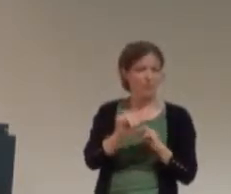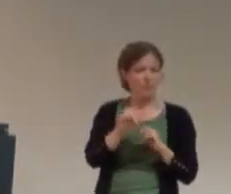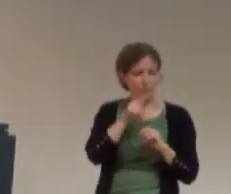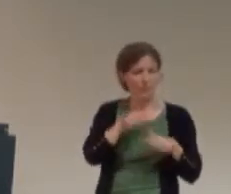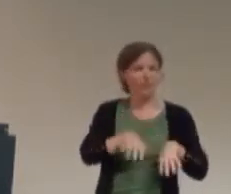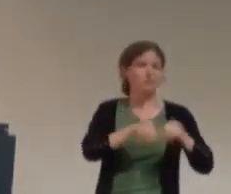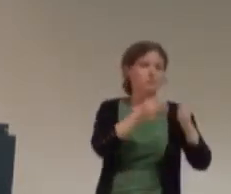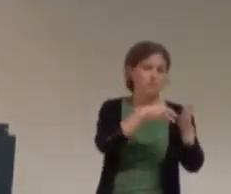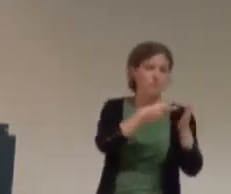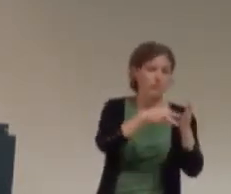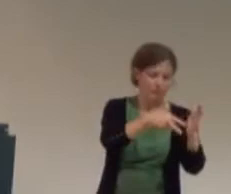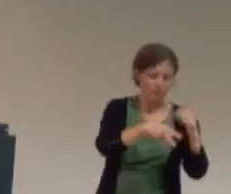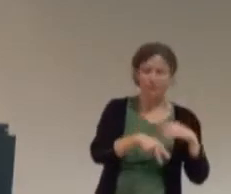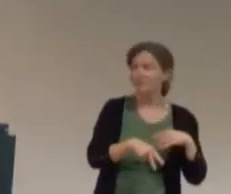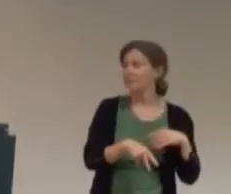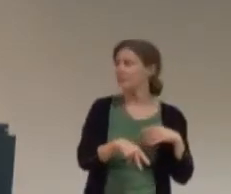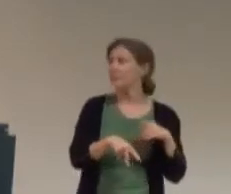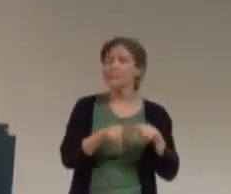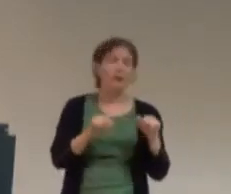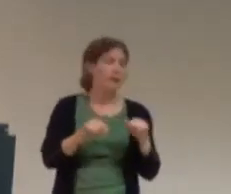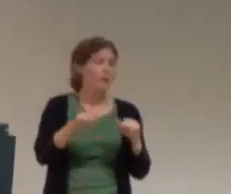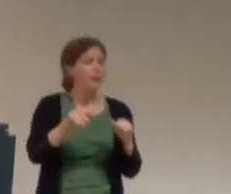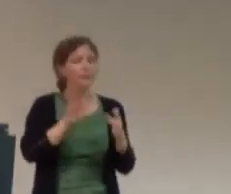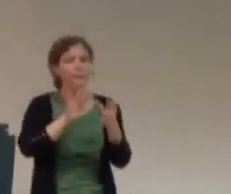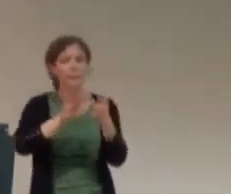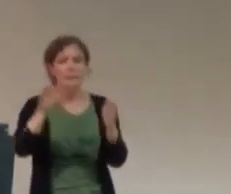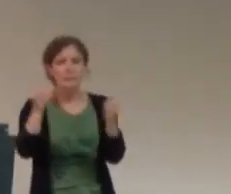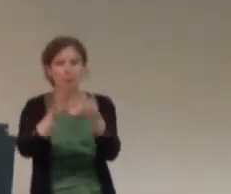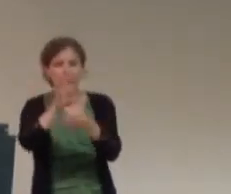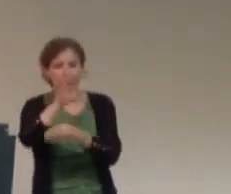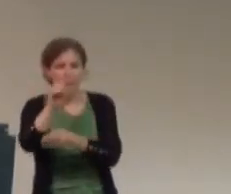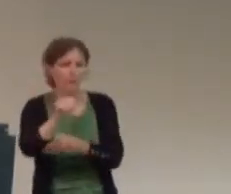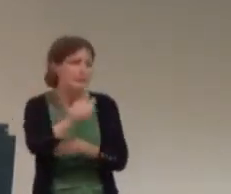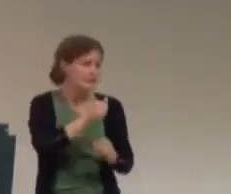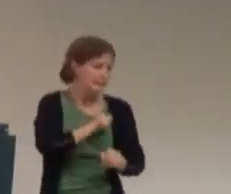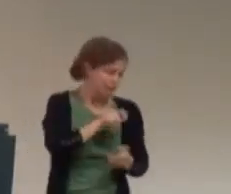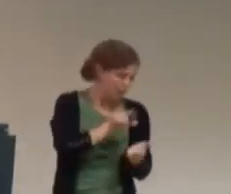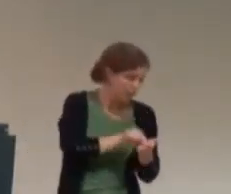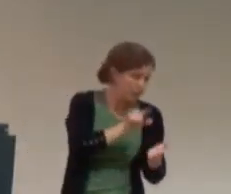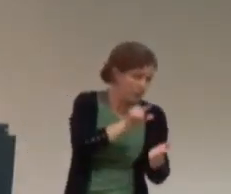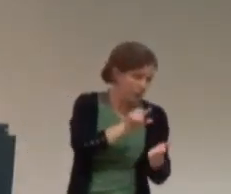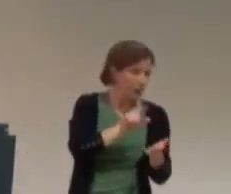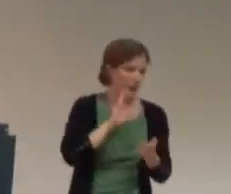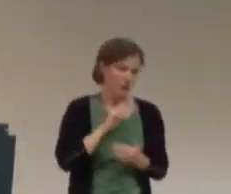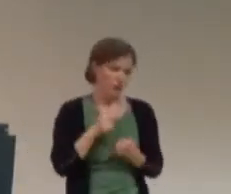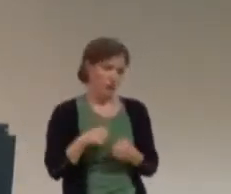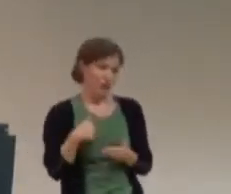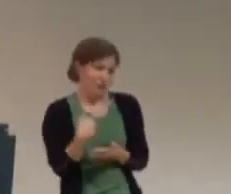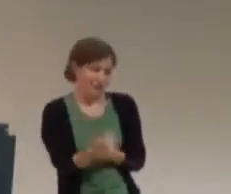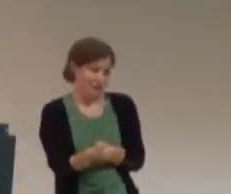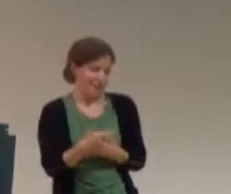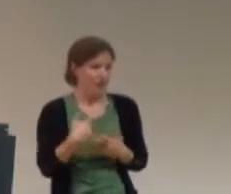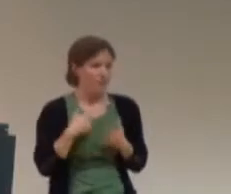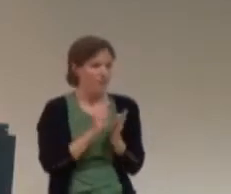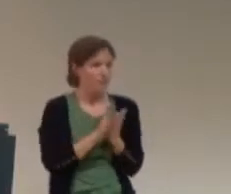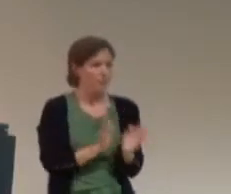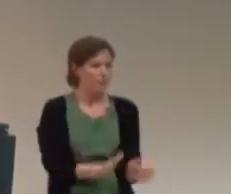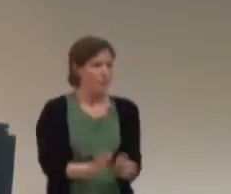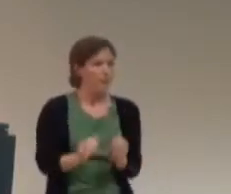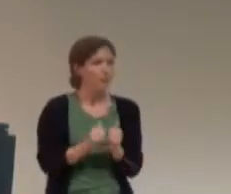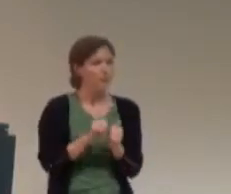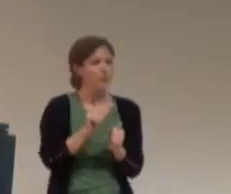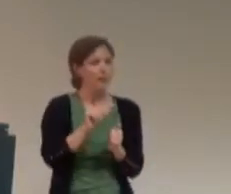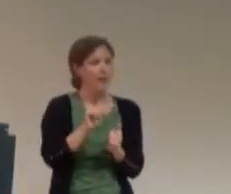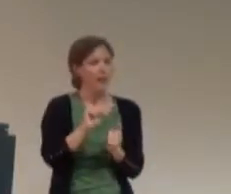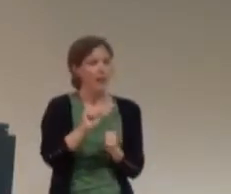and try to get that published through small presses, large presses, self-publishing, anything. I'm actually gonna try that next. I've got a book planned with an